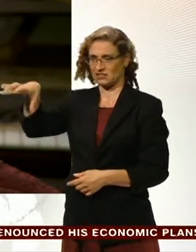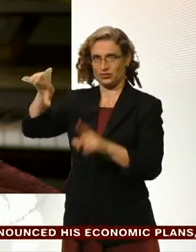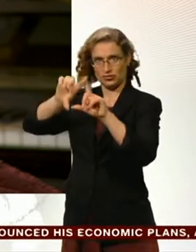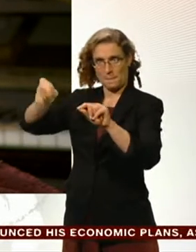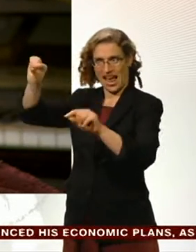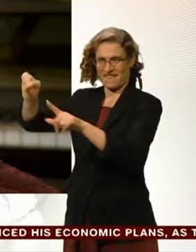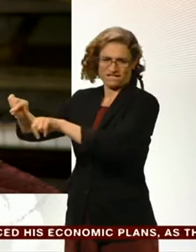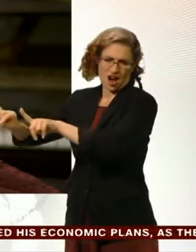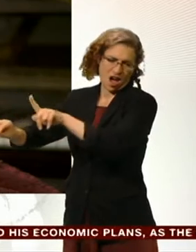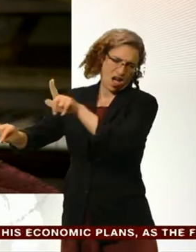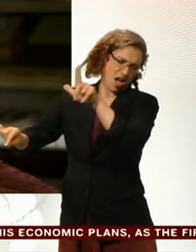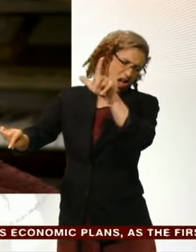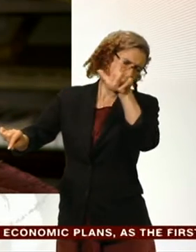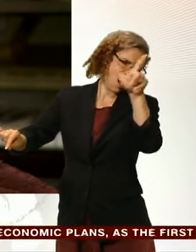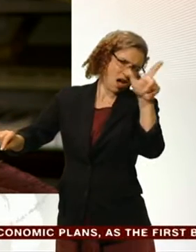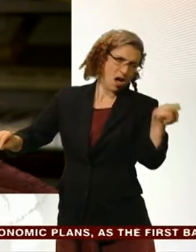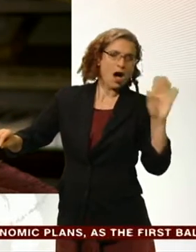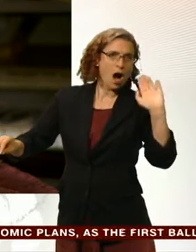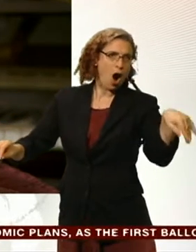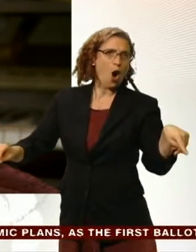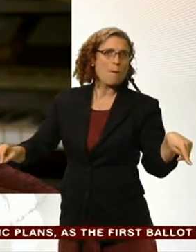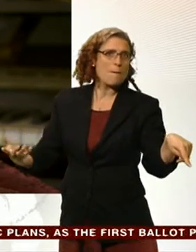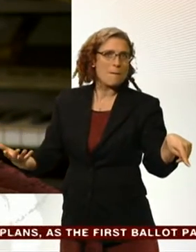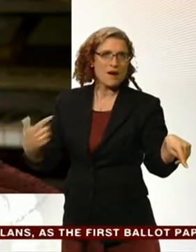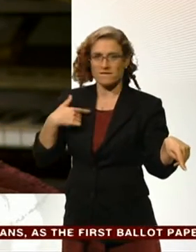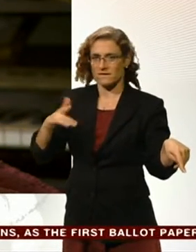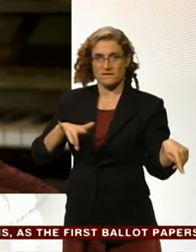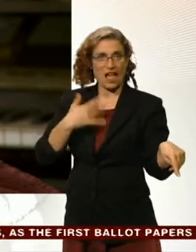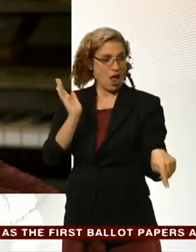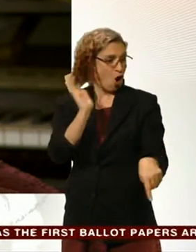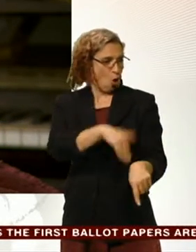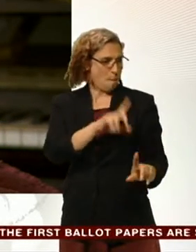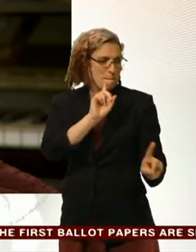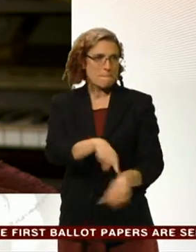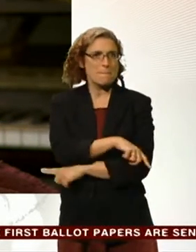We were far from home. How are we going to get out of this mess?